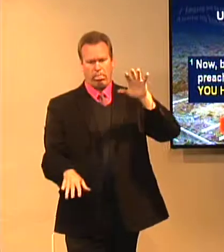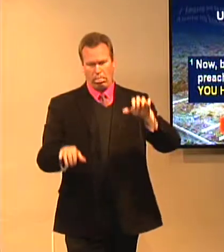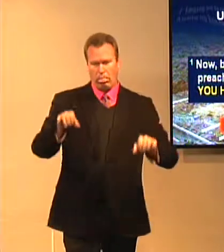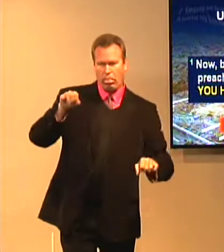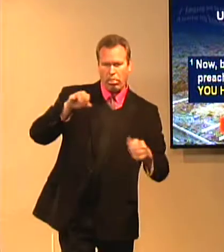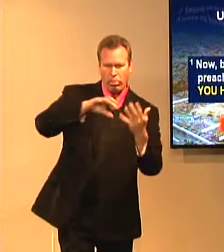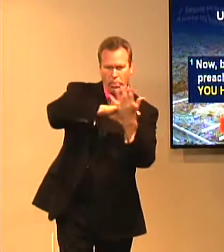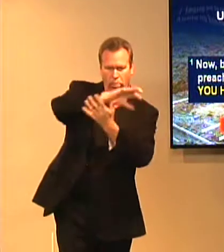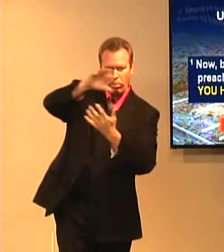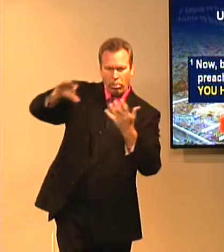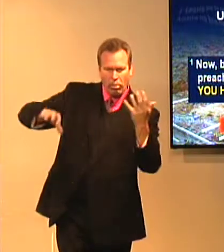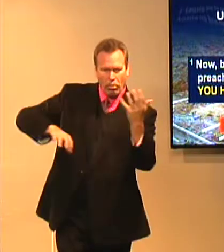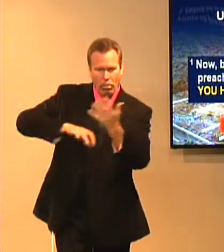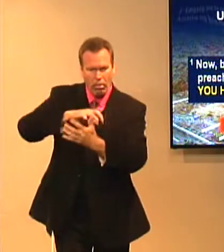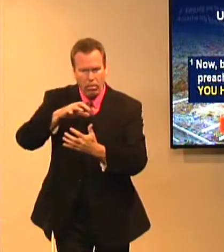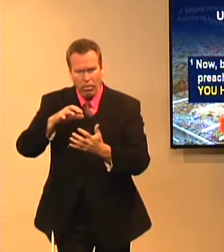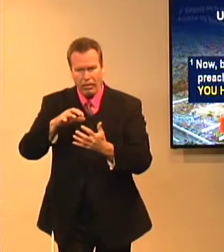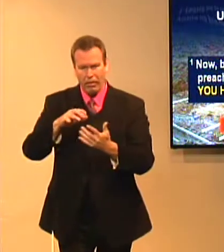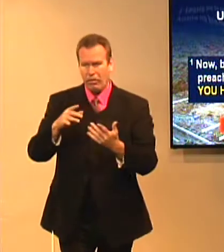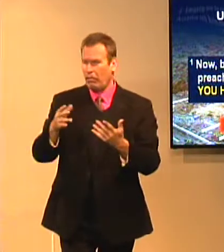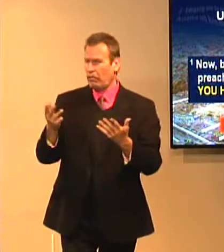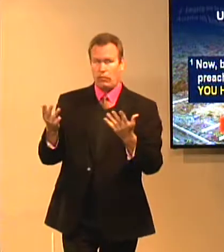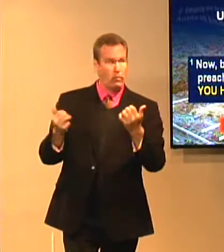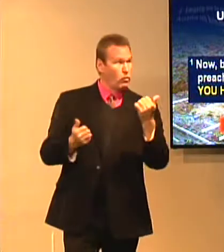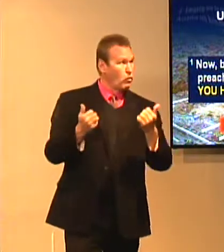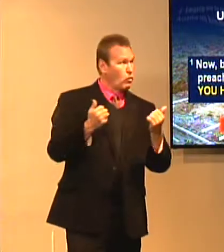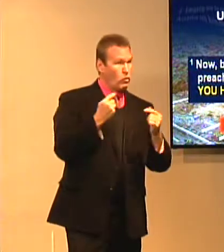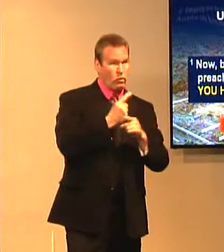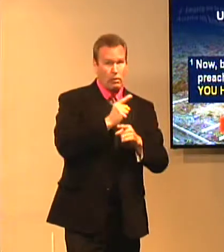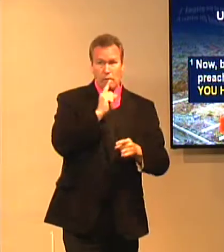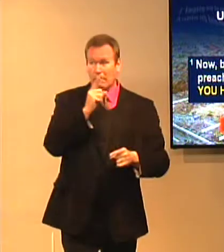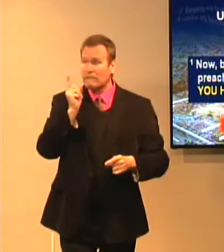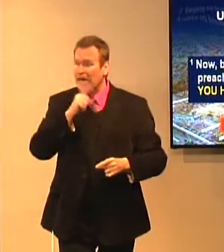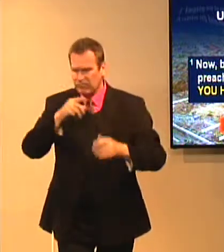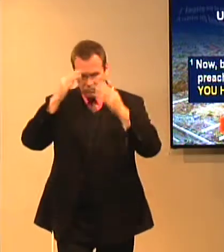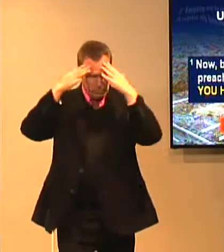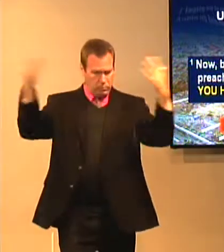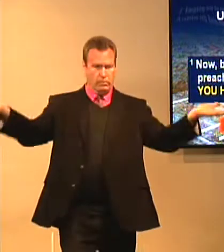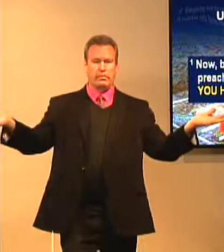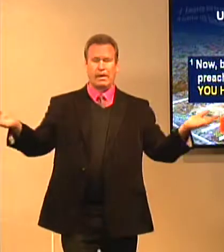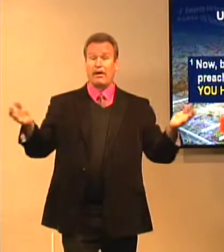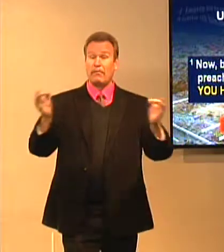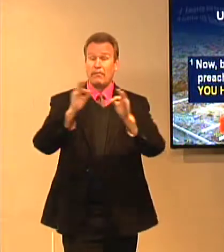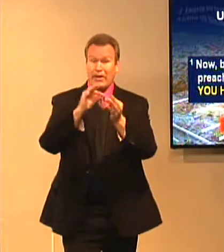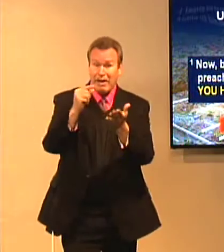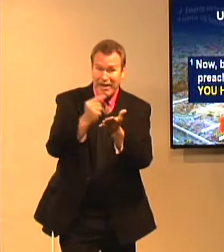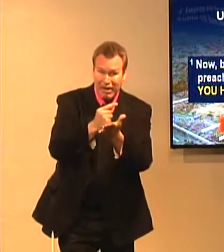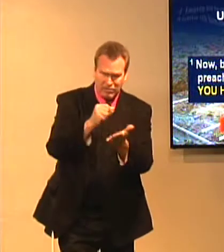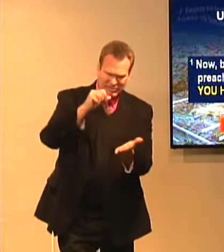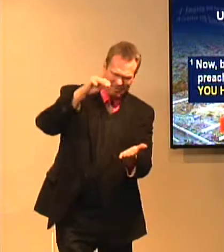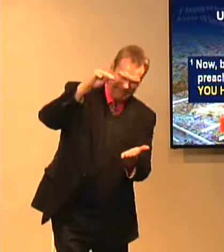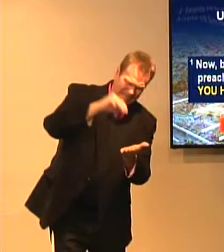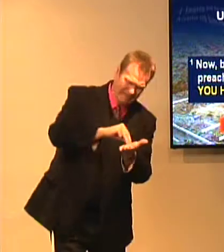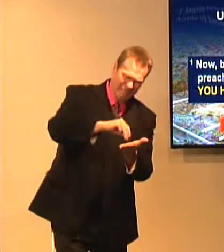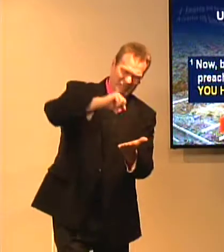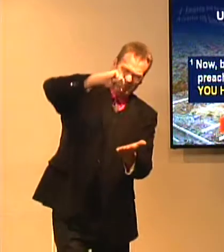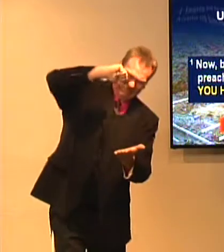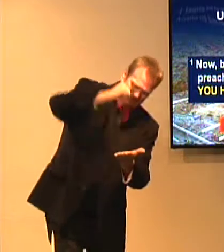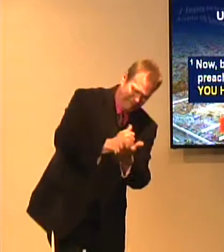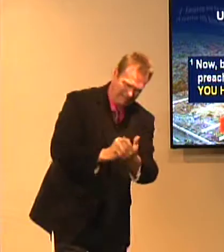If you don't have this foundation, your life is going to be a shifting, turning uncertainty, and you're going to be easily fooled. But the gospel